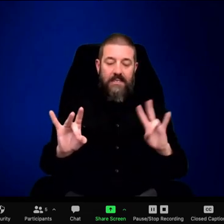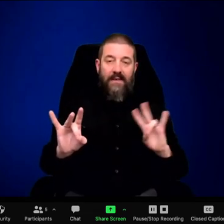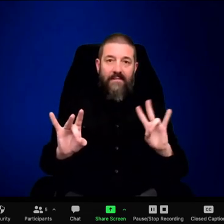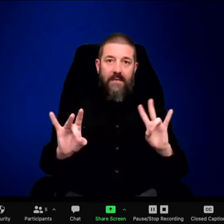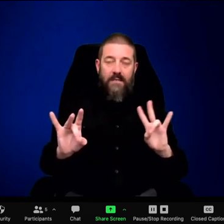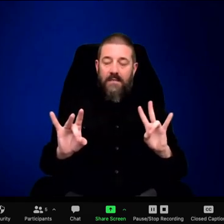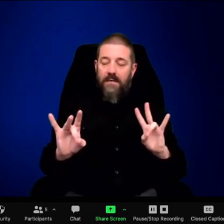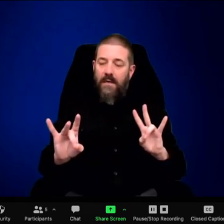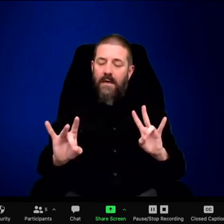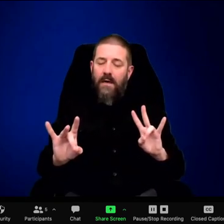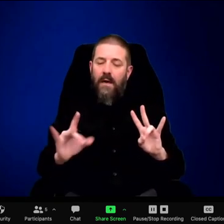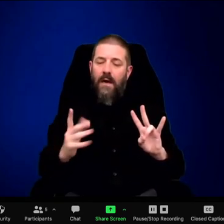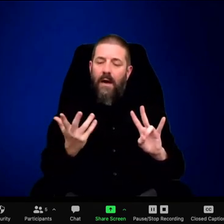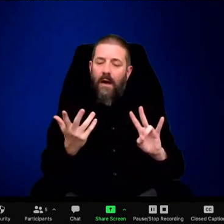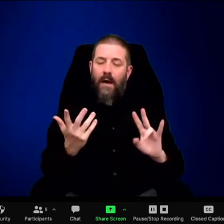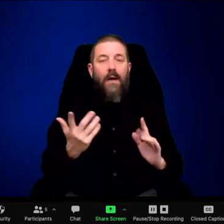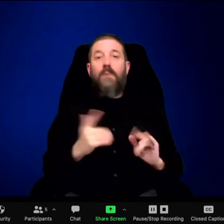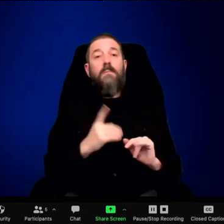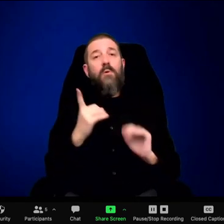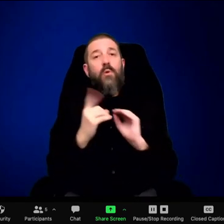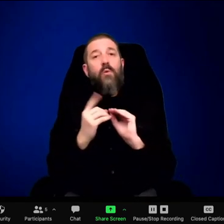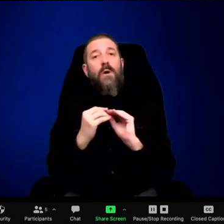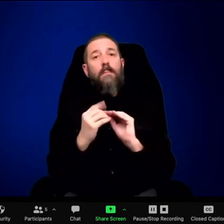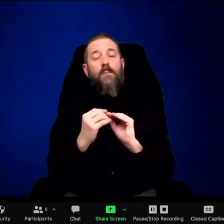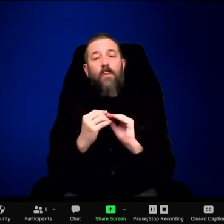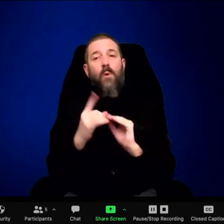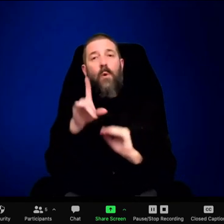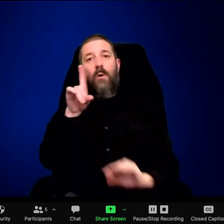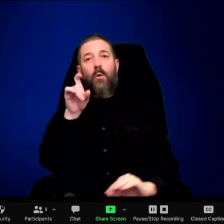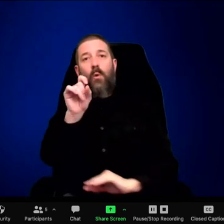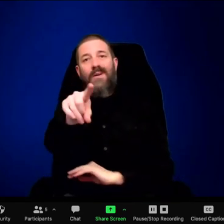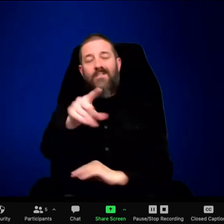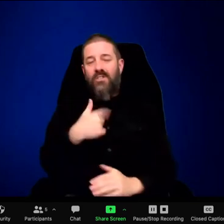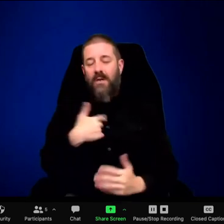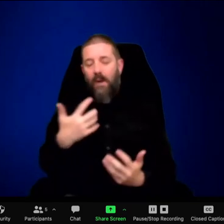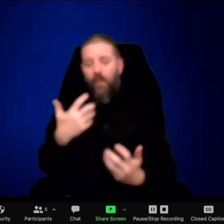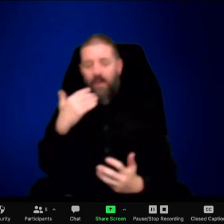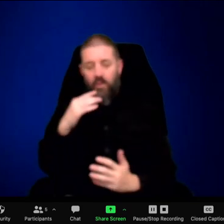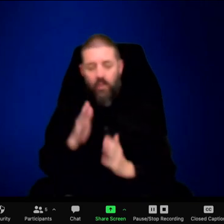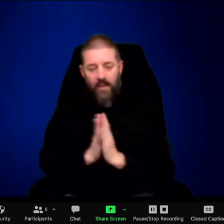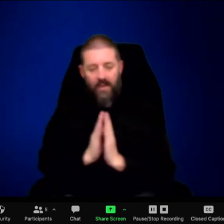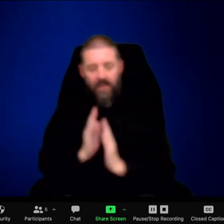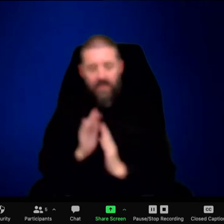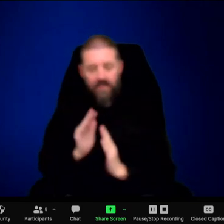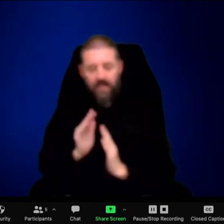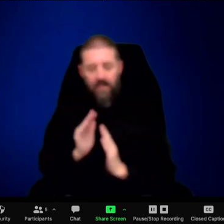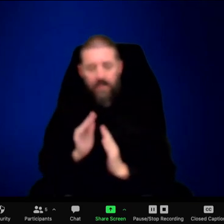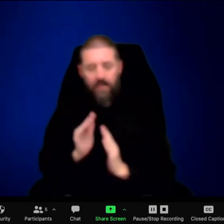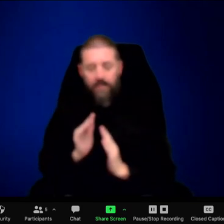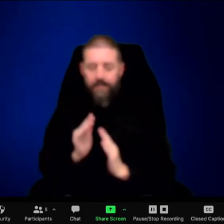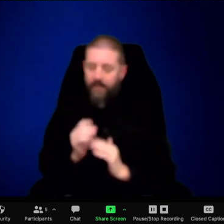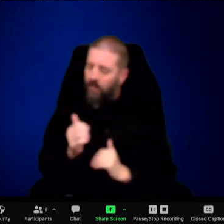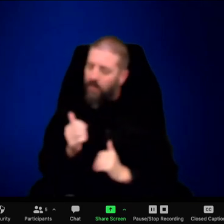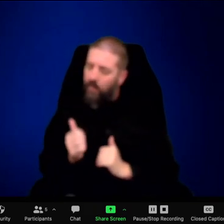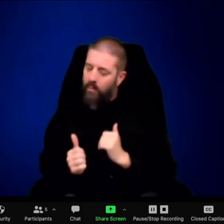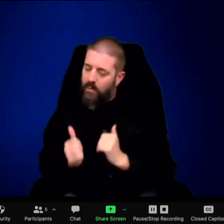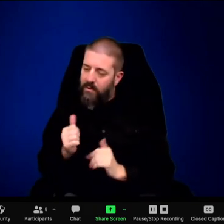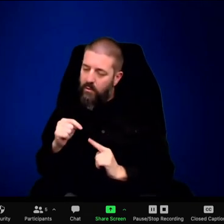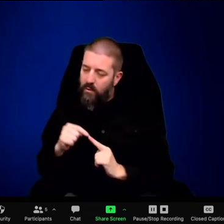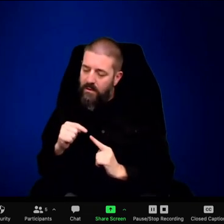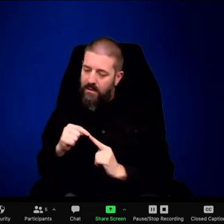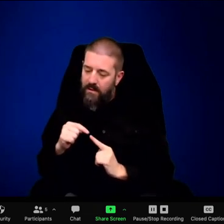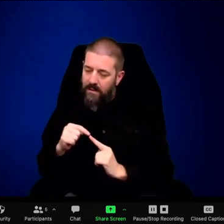So a friend of mine, Darlene, was willing to come over. She helped me in the front seat.